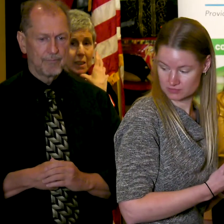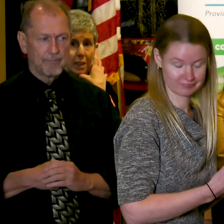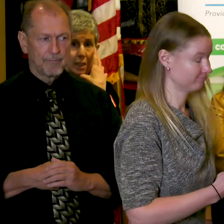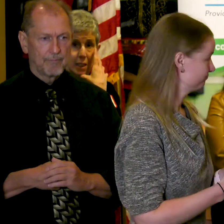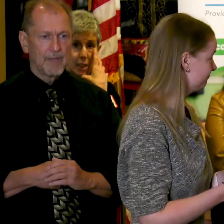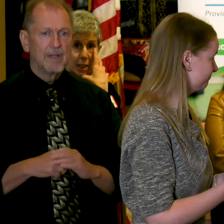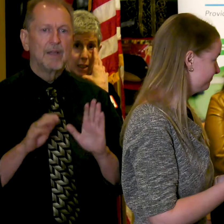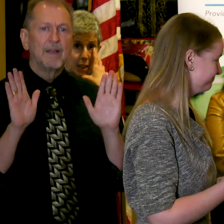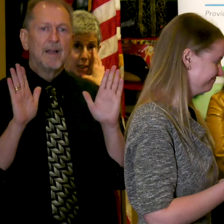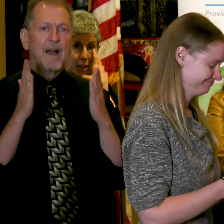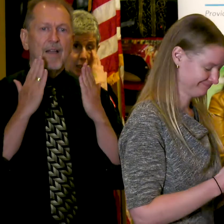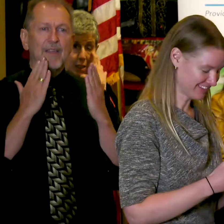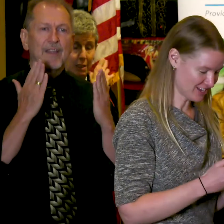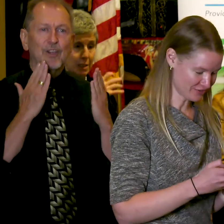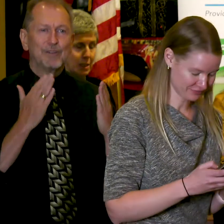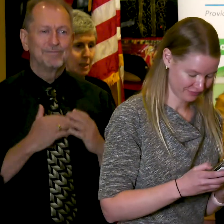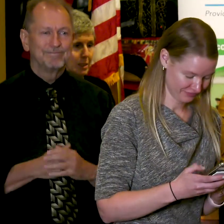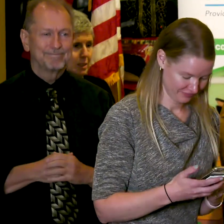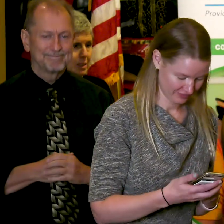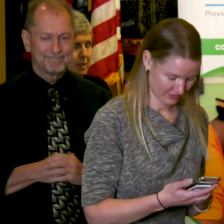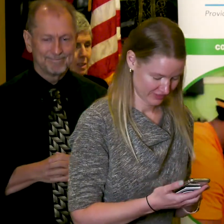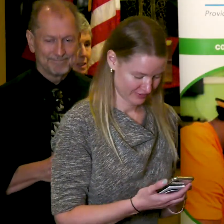All right. Thank you very much for joining us.